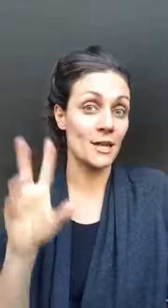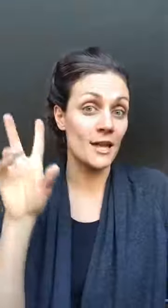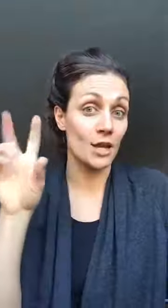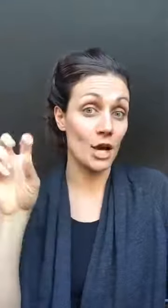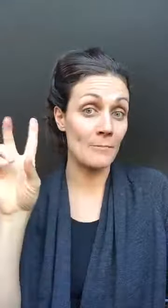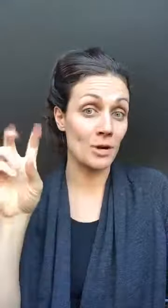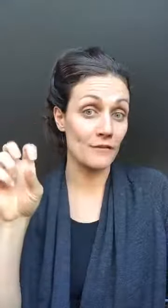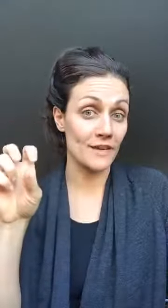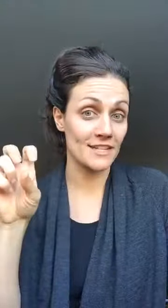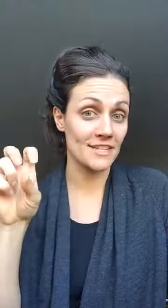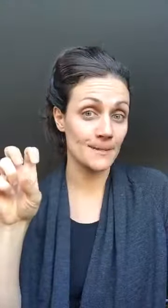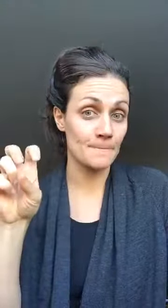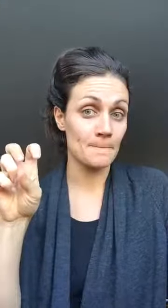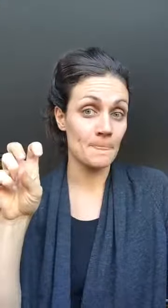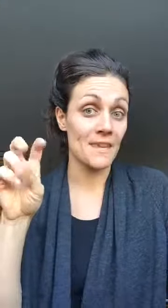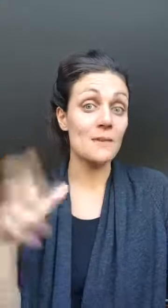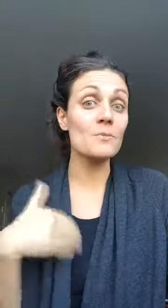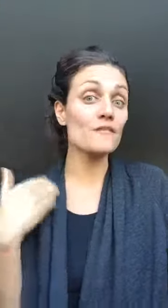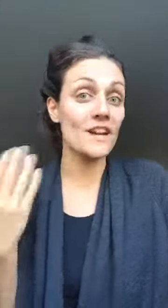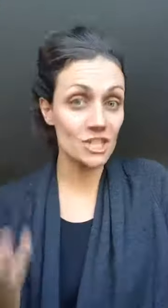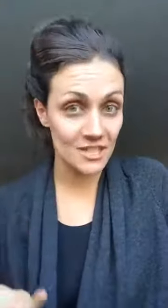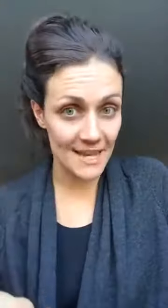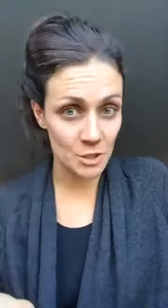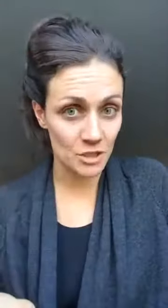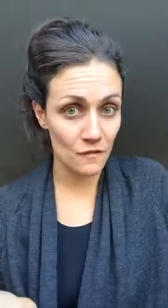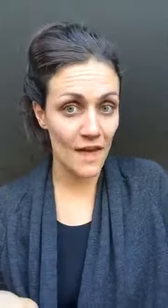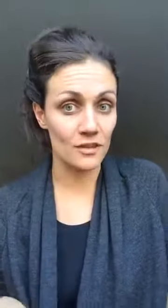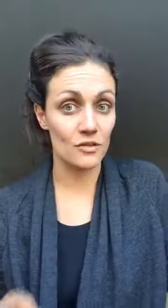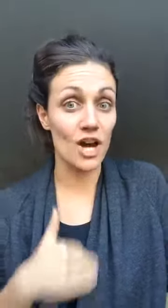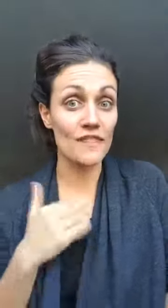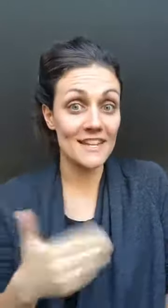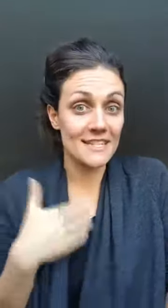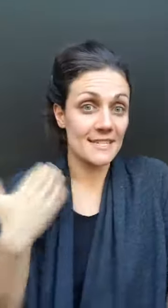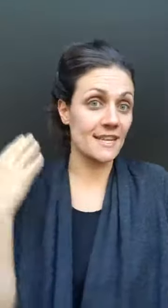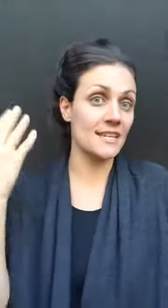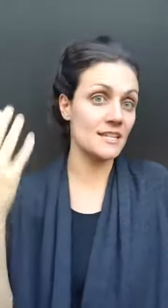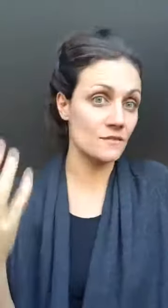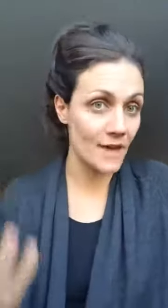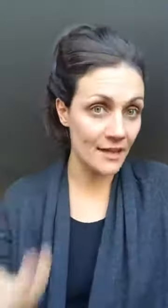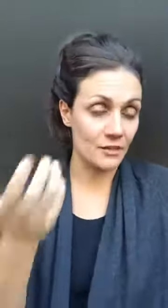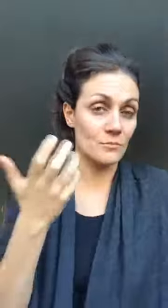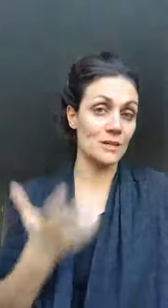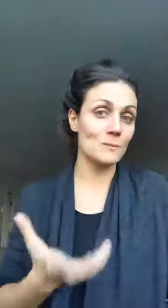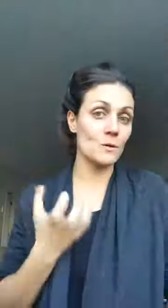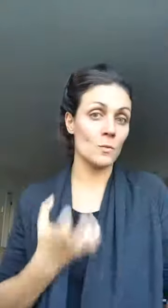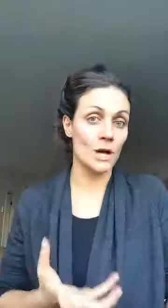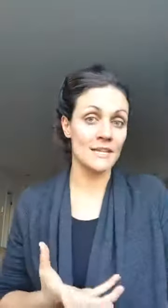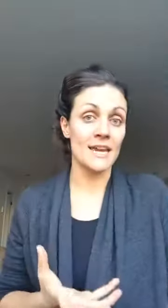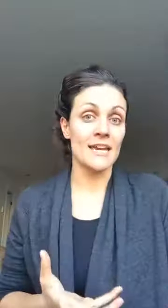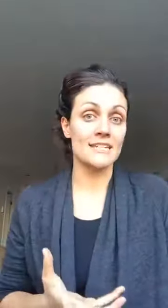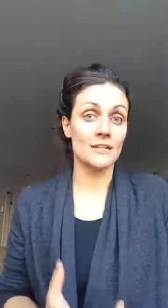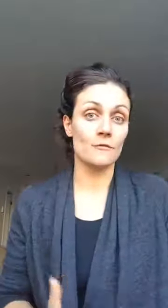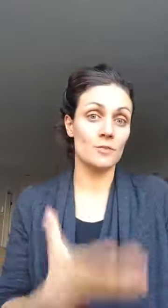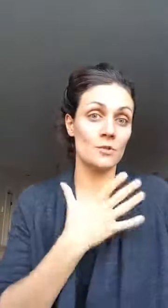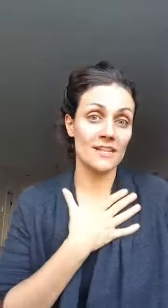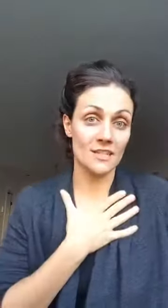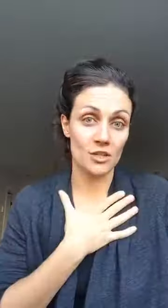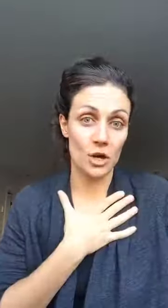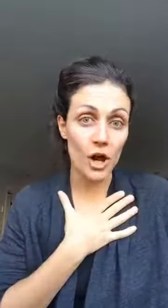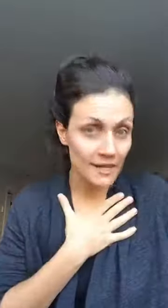not perfect imperfection is actually valued authenticity is valued people want to hear from you as an honest